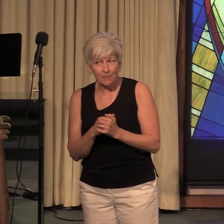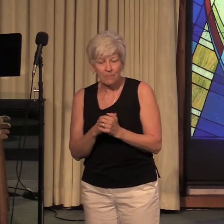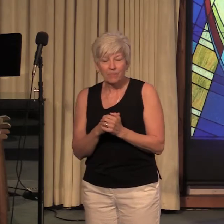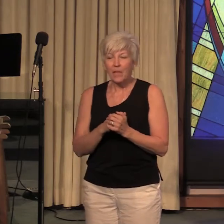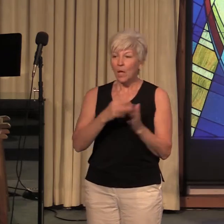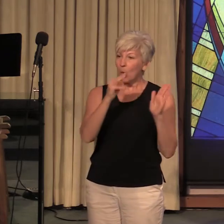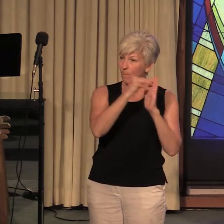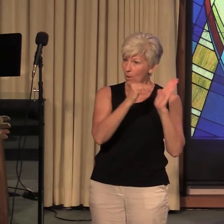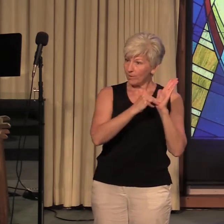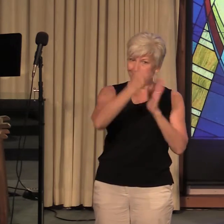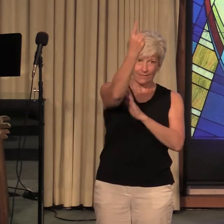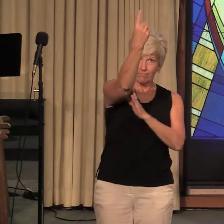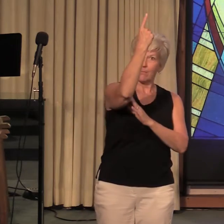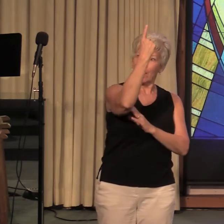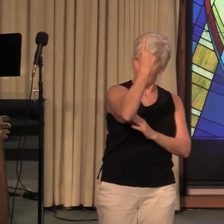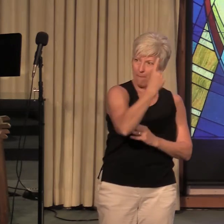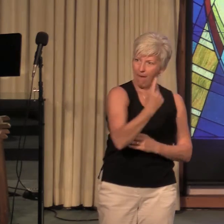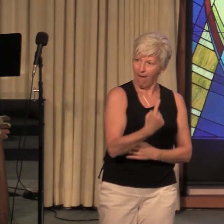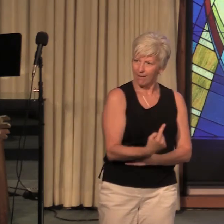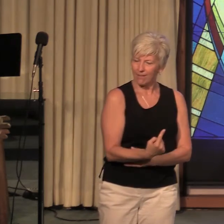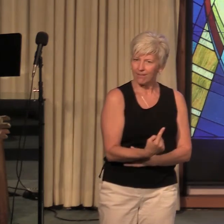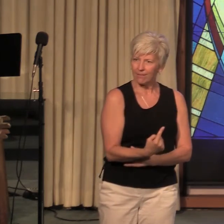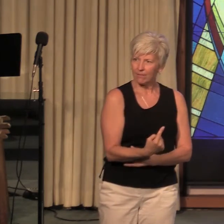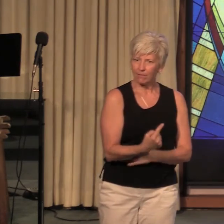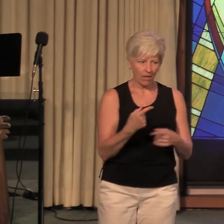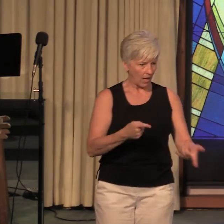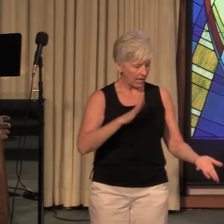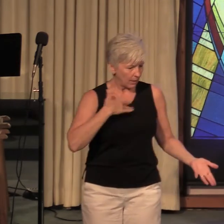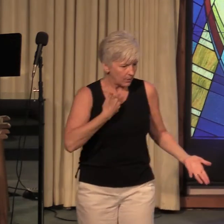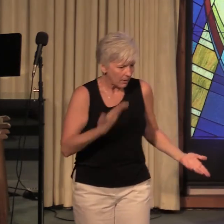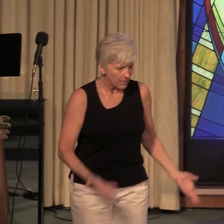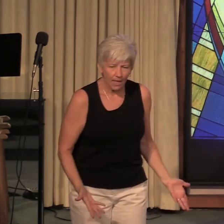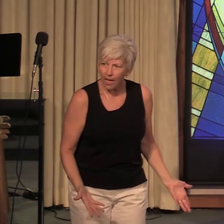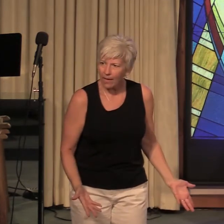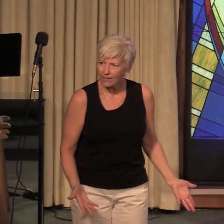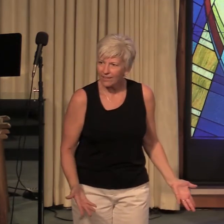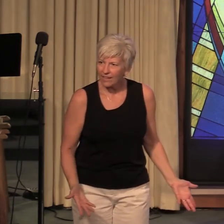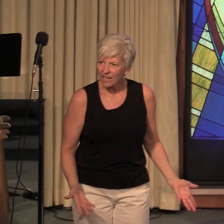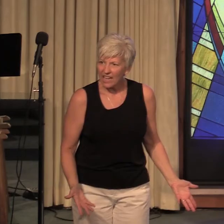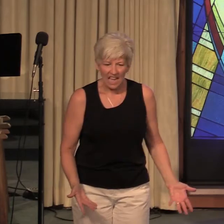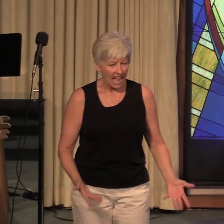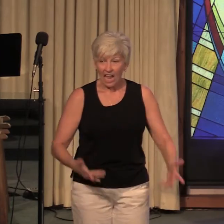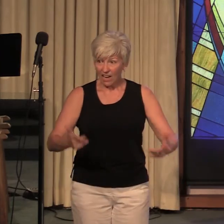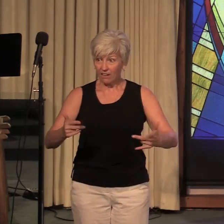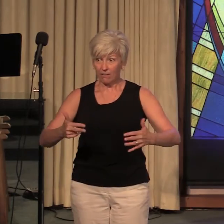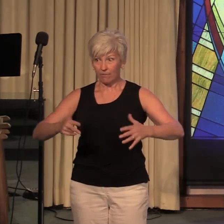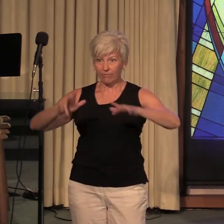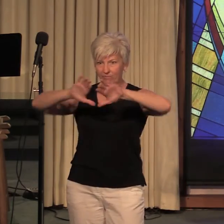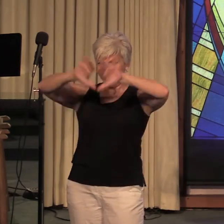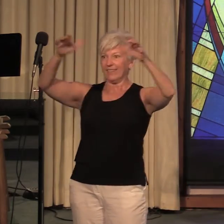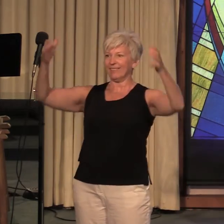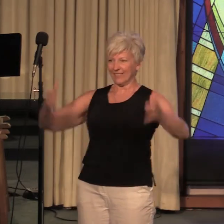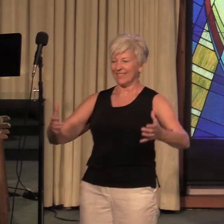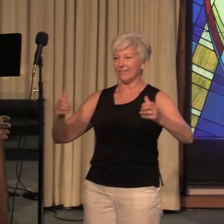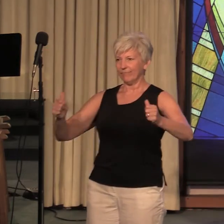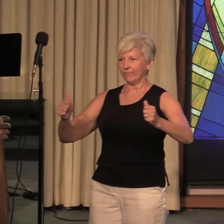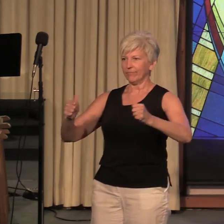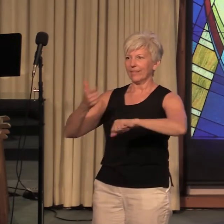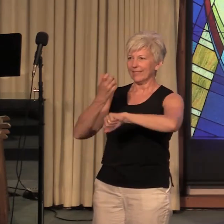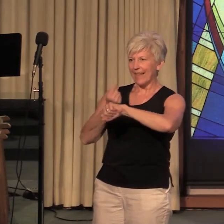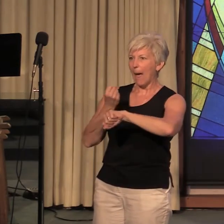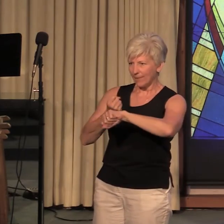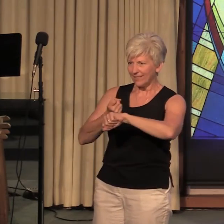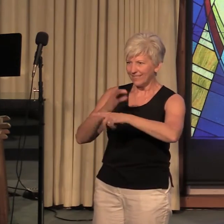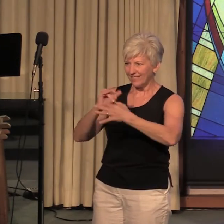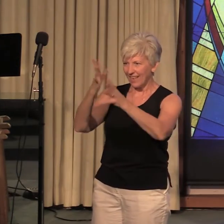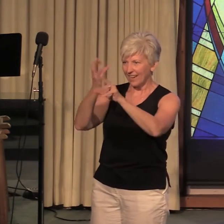Moses came back and he was upset with him well he broke the tablets he got from God and we probably all remember that from the Ten Commandments